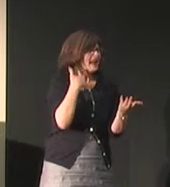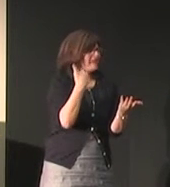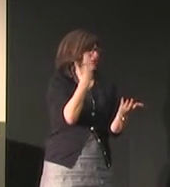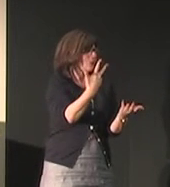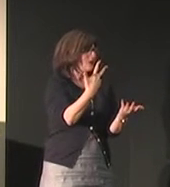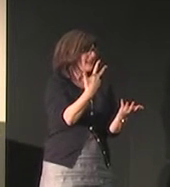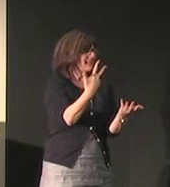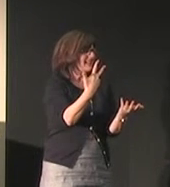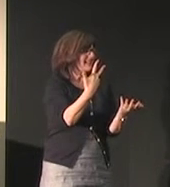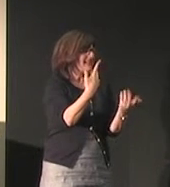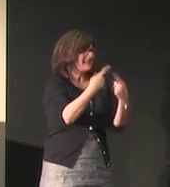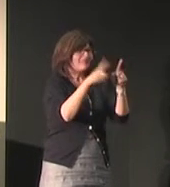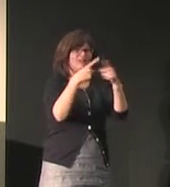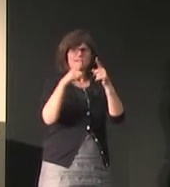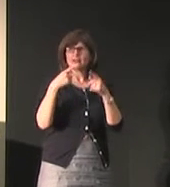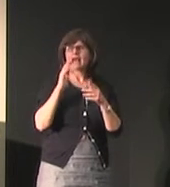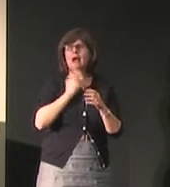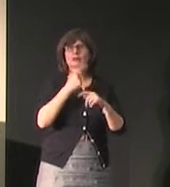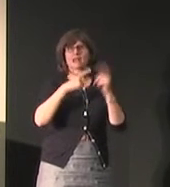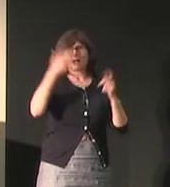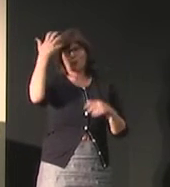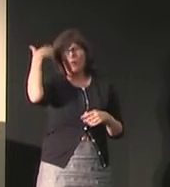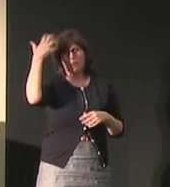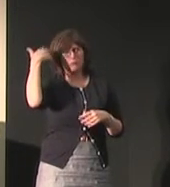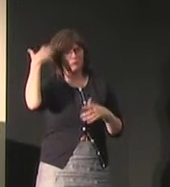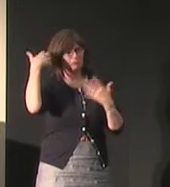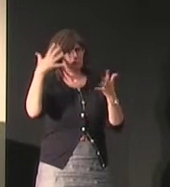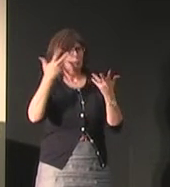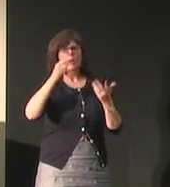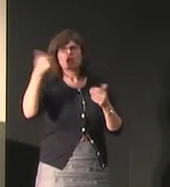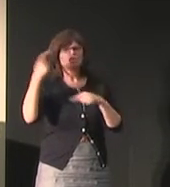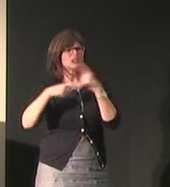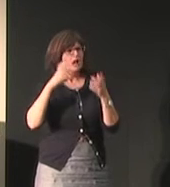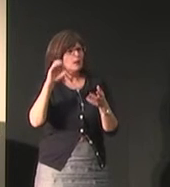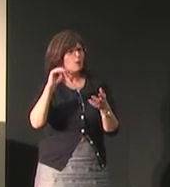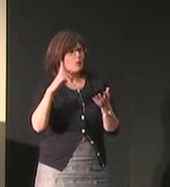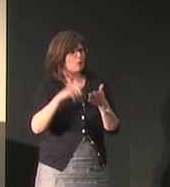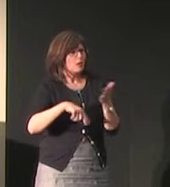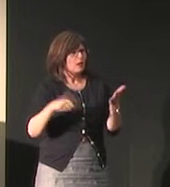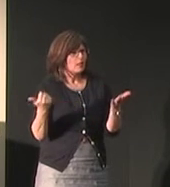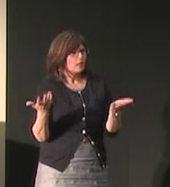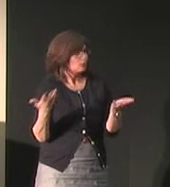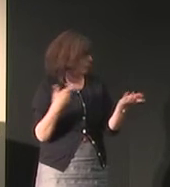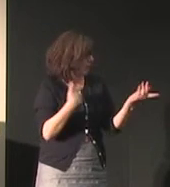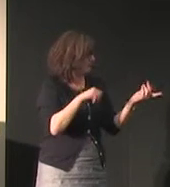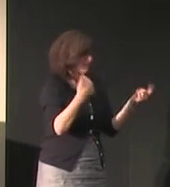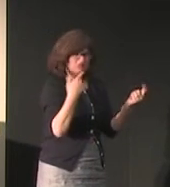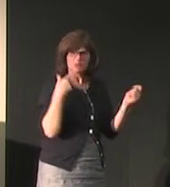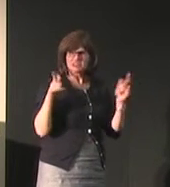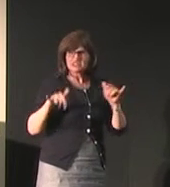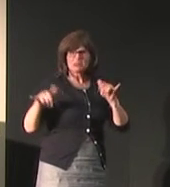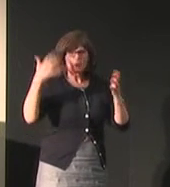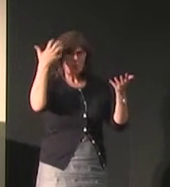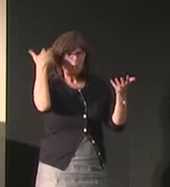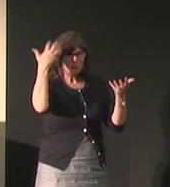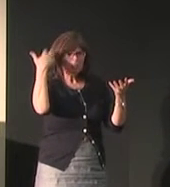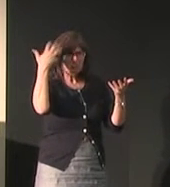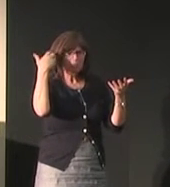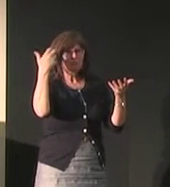and in a small sign language why do they have three different? I mean we have one sign to comb does anybody have another sign besides that one? anyone else know another sign